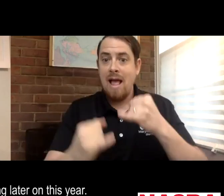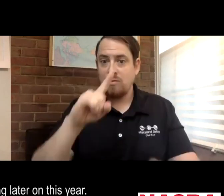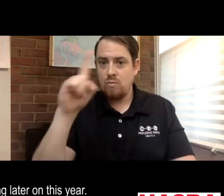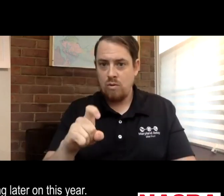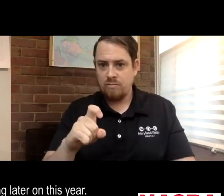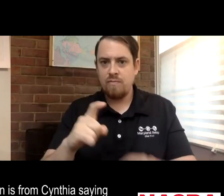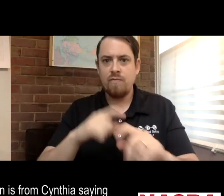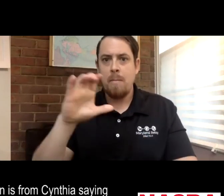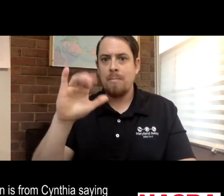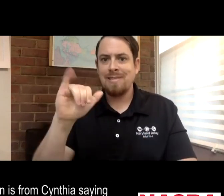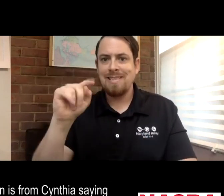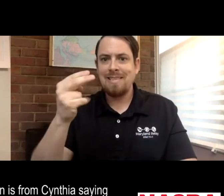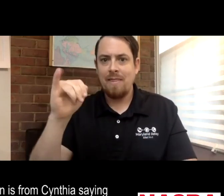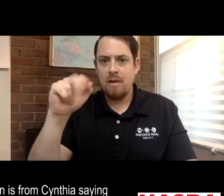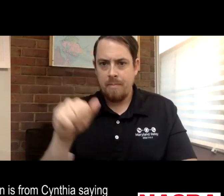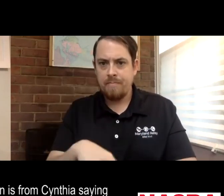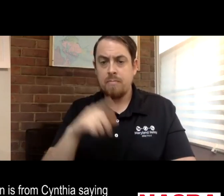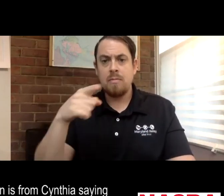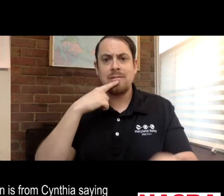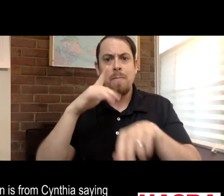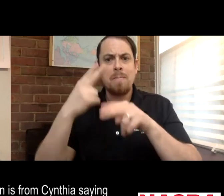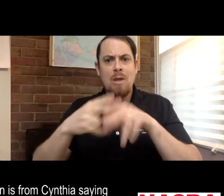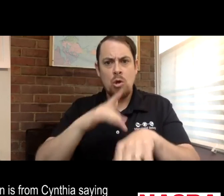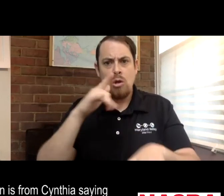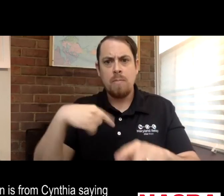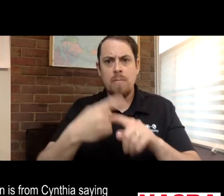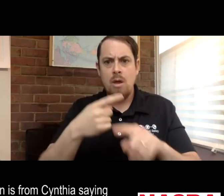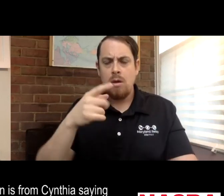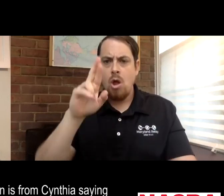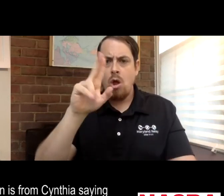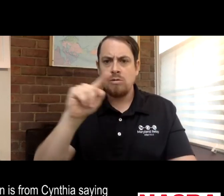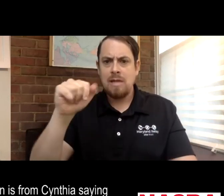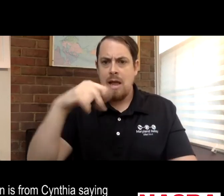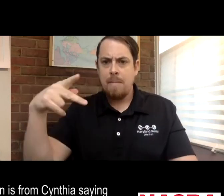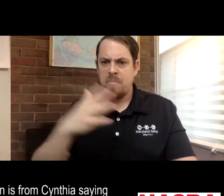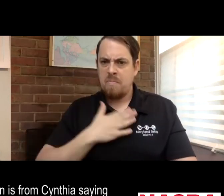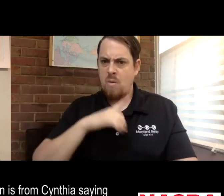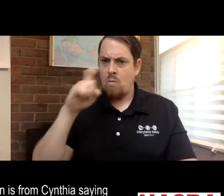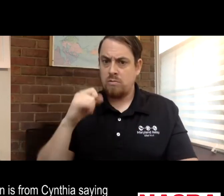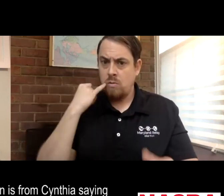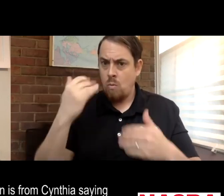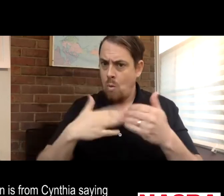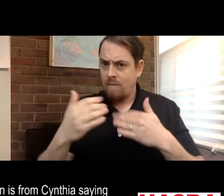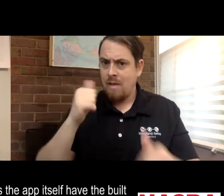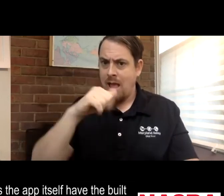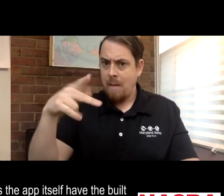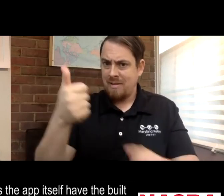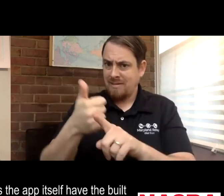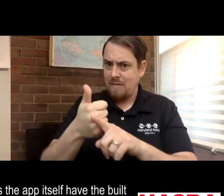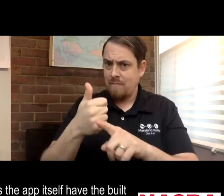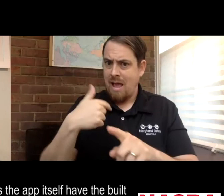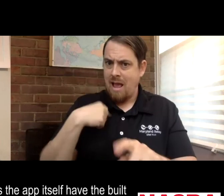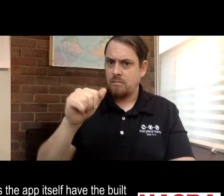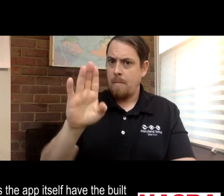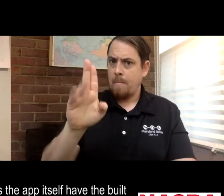this year. Okay, so the last question is again from Cynthia, saying, you mentioned earlier about RTT apps. So my